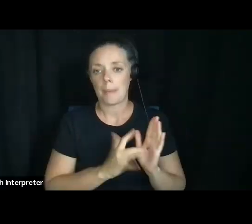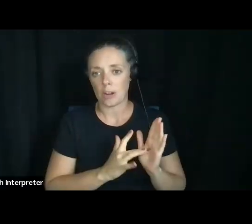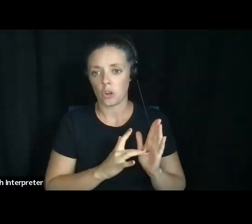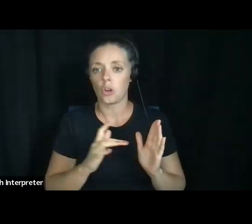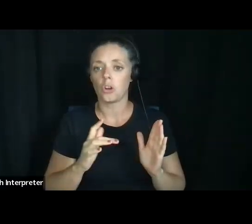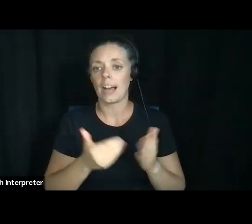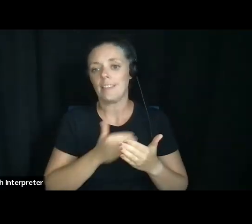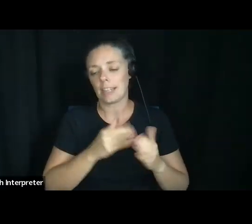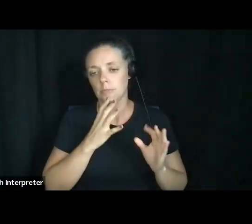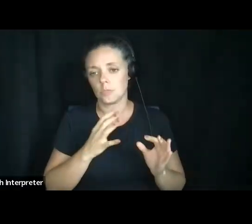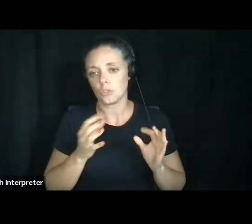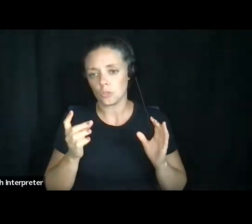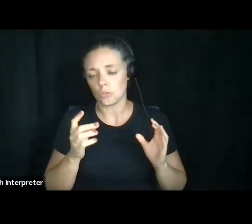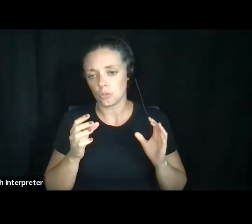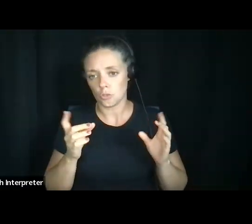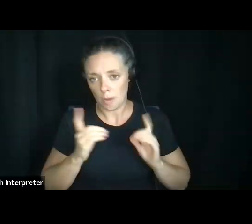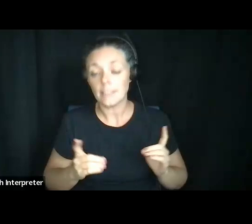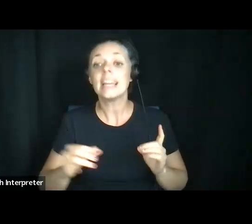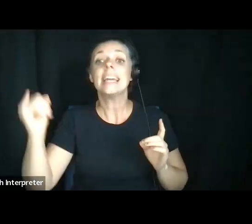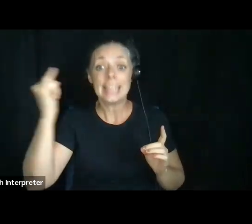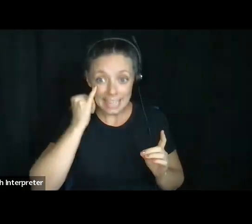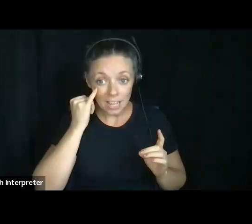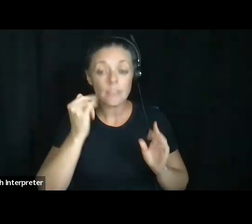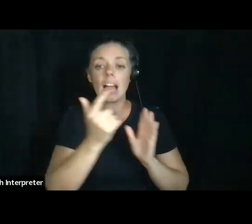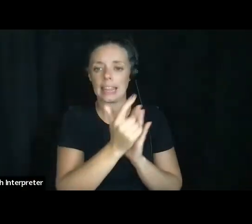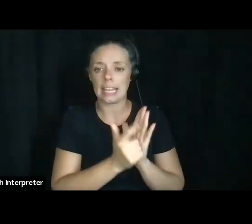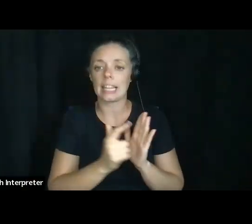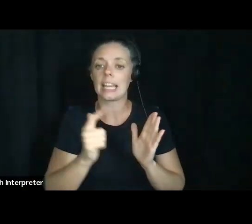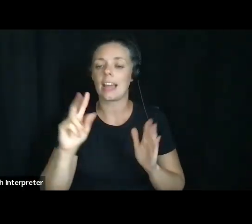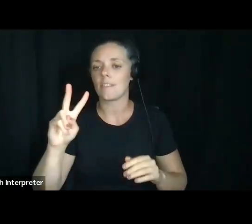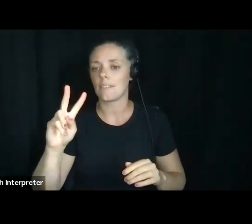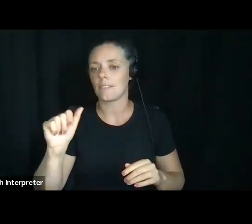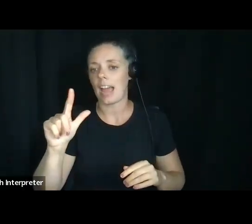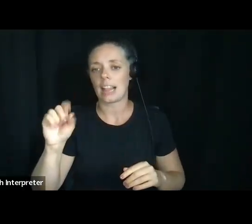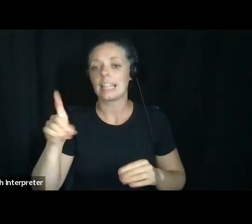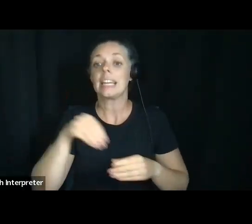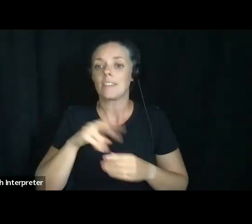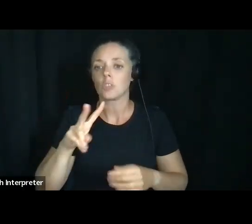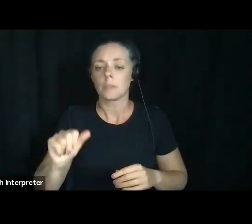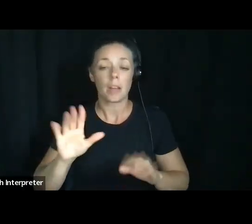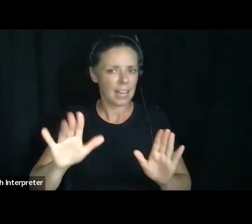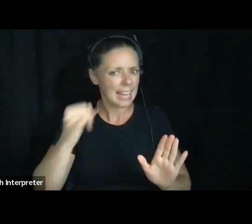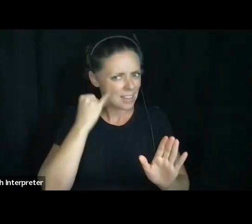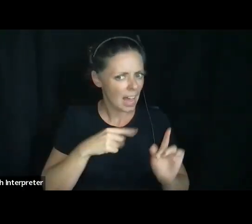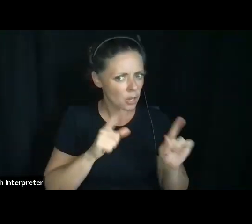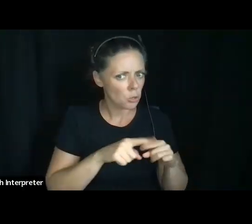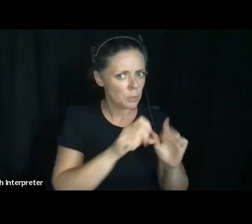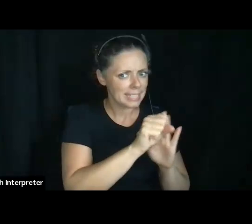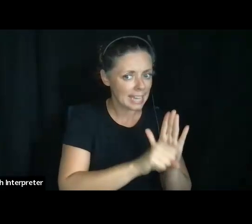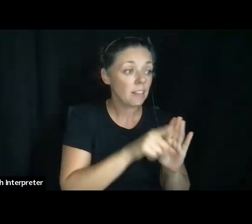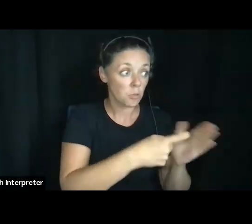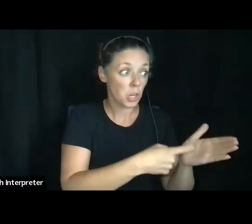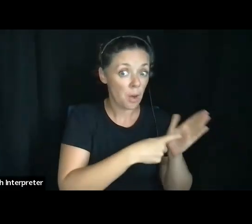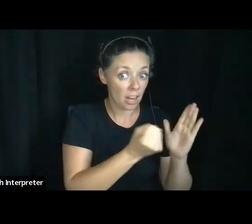it, um, as long as it was legally valid in Virginia. But if I go to a state that requires it to be notarized and